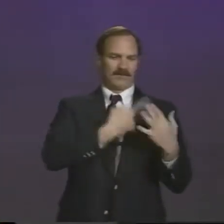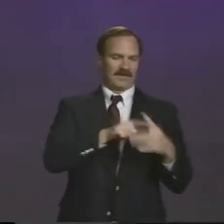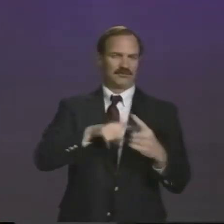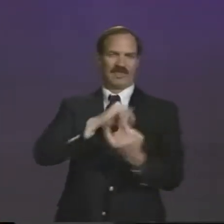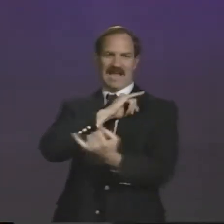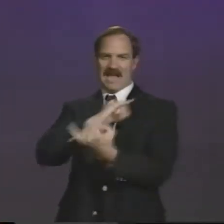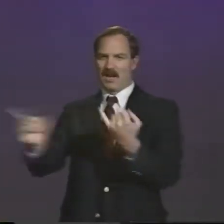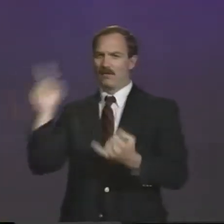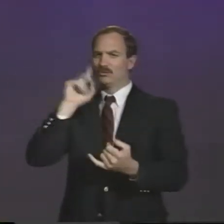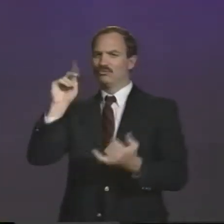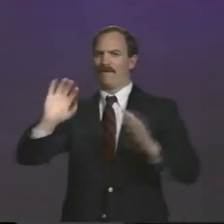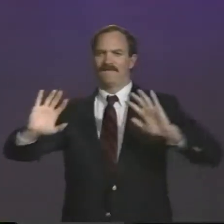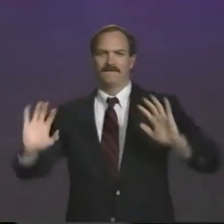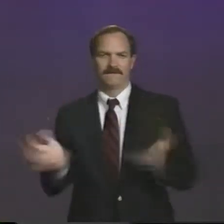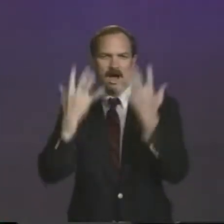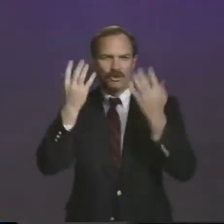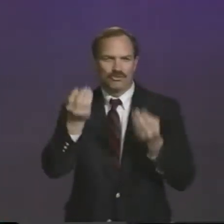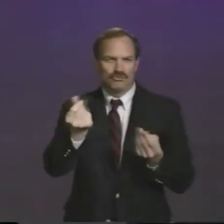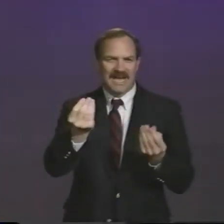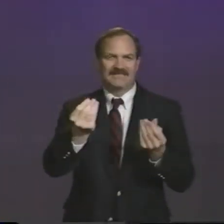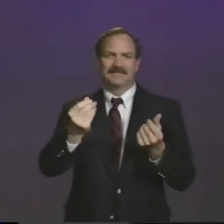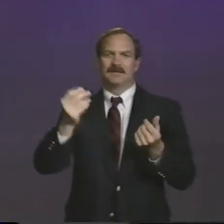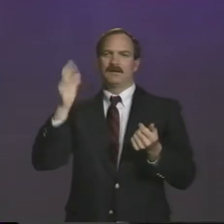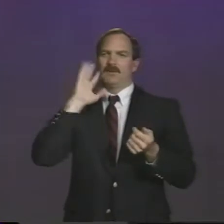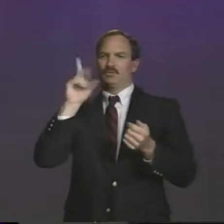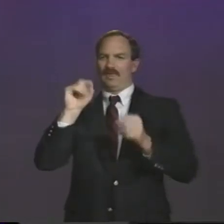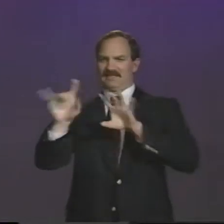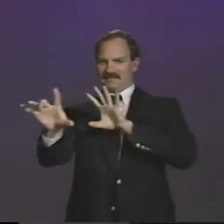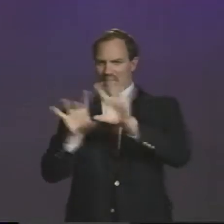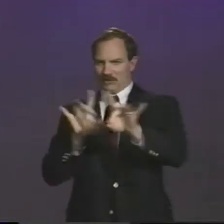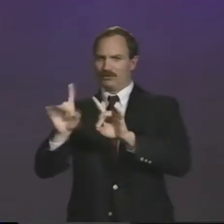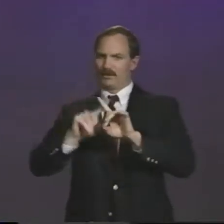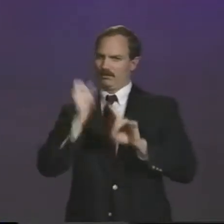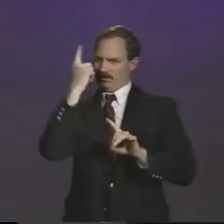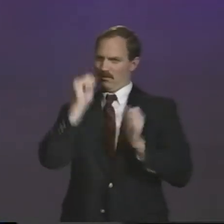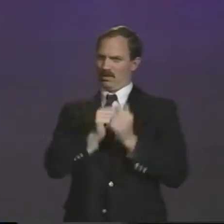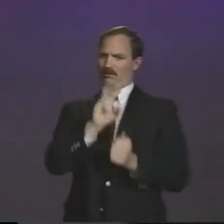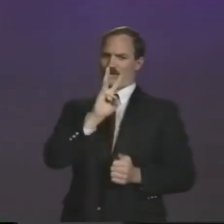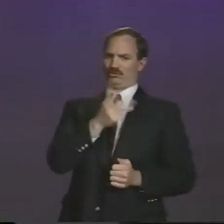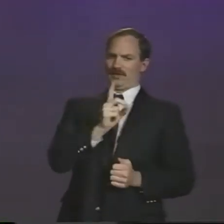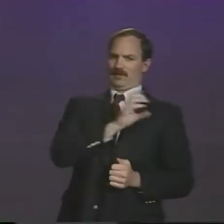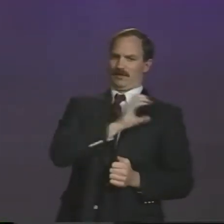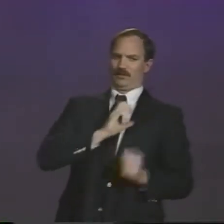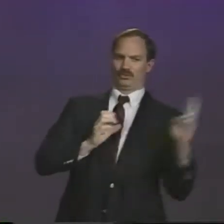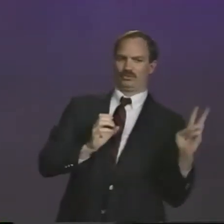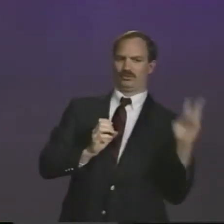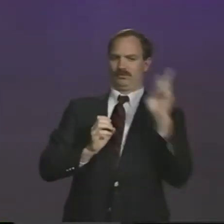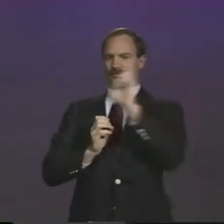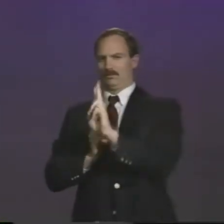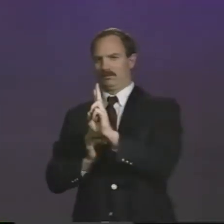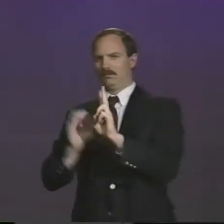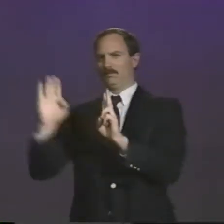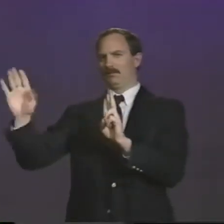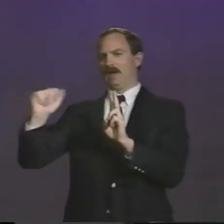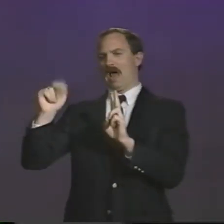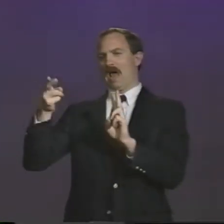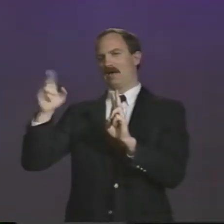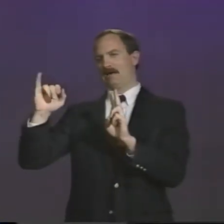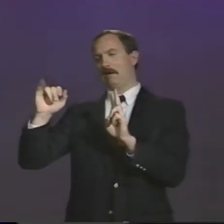They will be responsible for doing everything from beginning to end in terms of fundraising and team selection. Of course, they will be working in concert